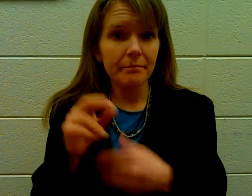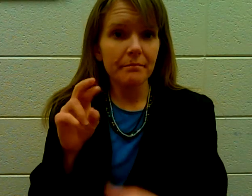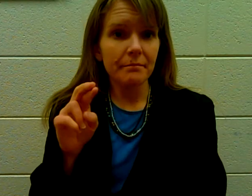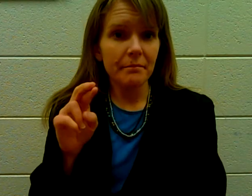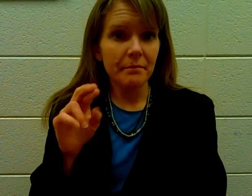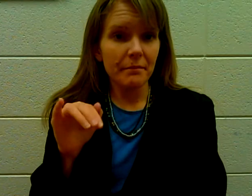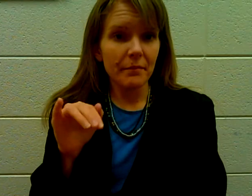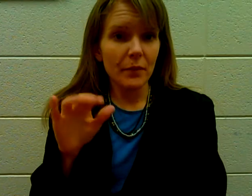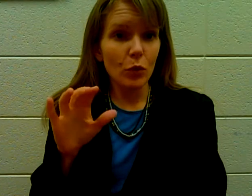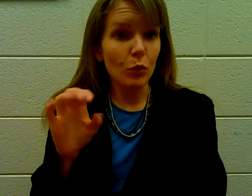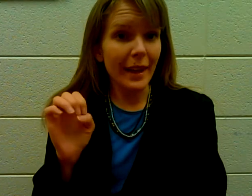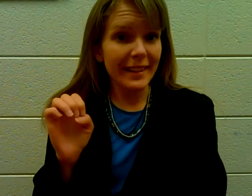Rice.